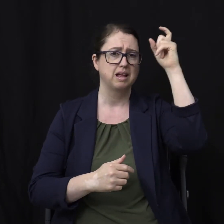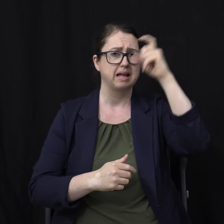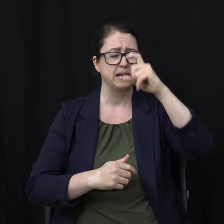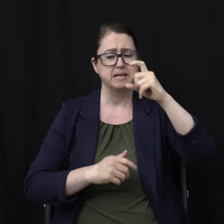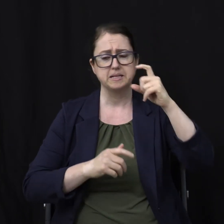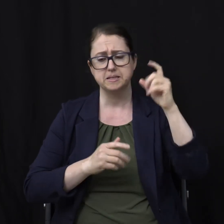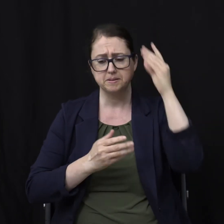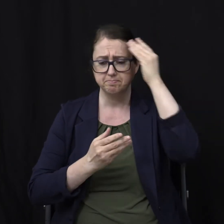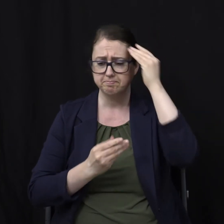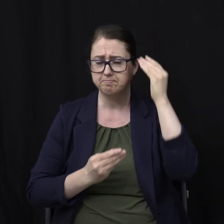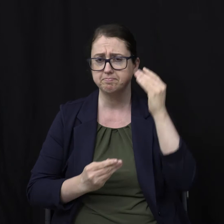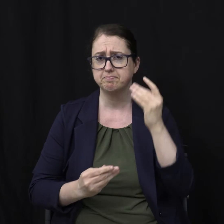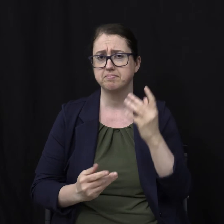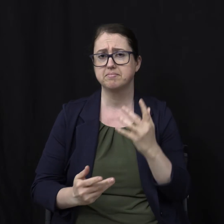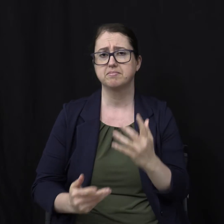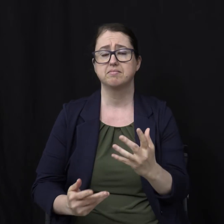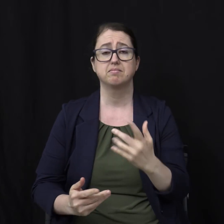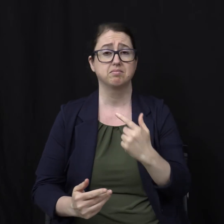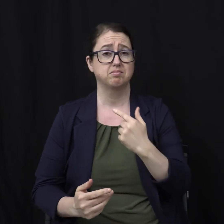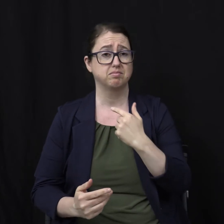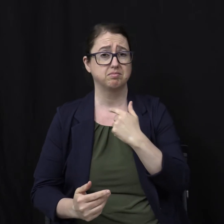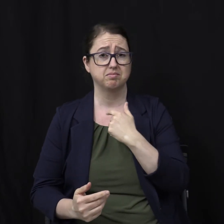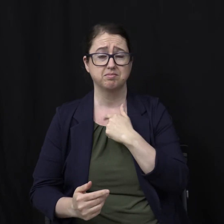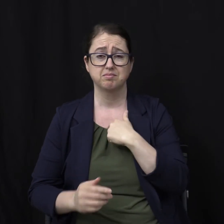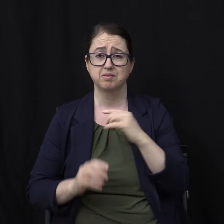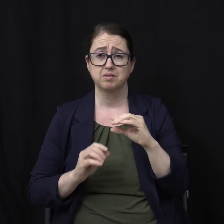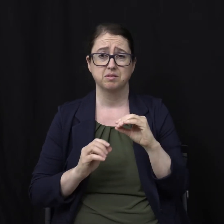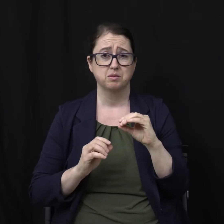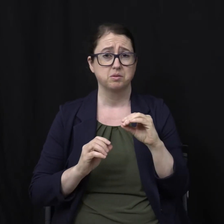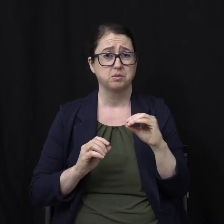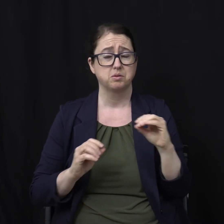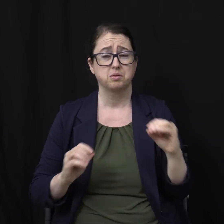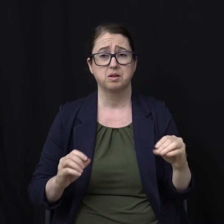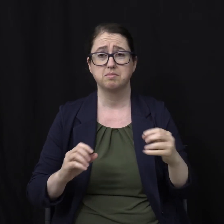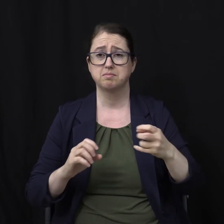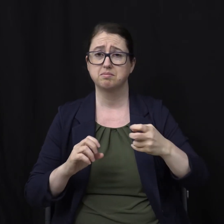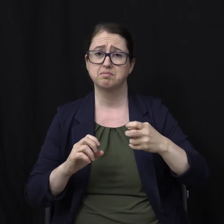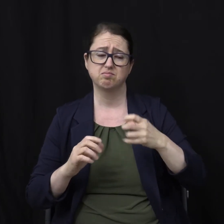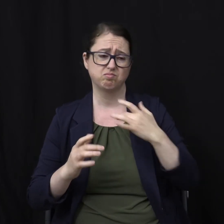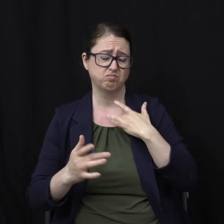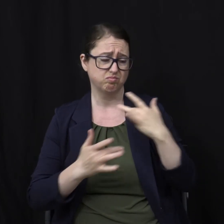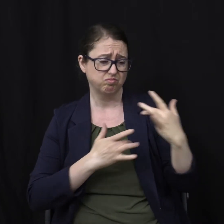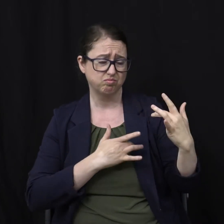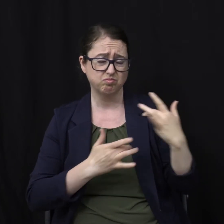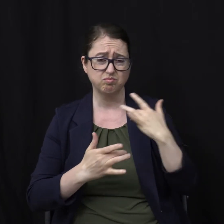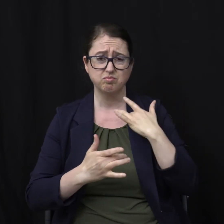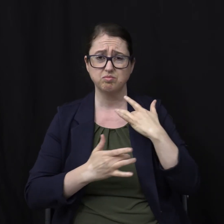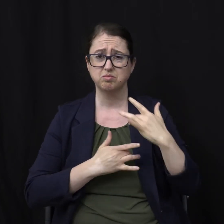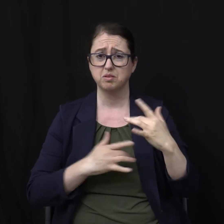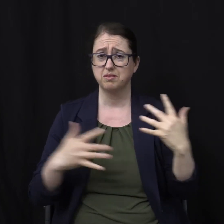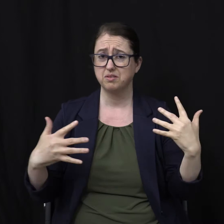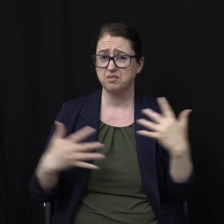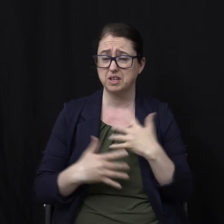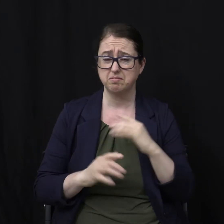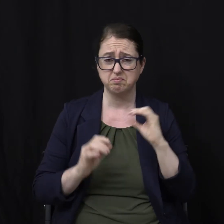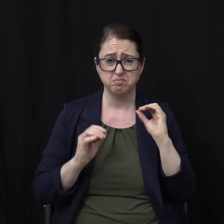I've no cause for worry or for fear